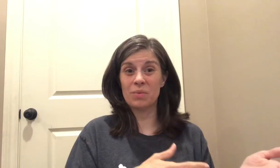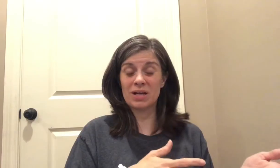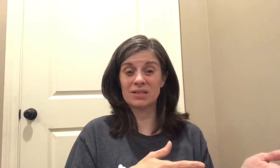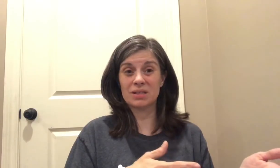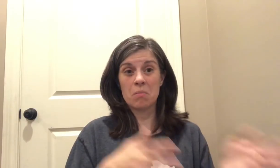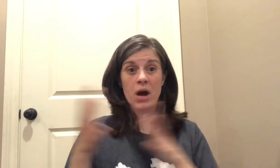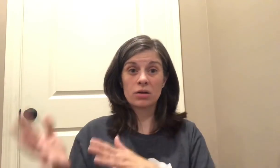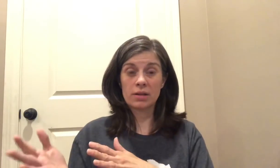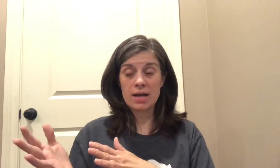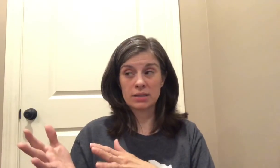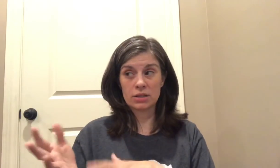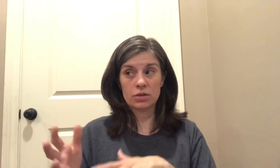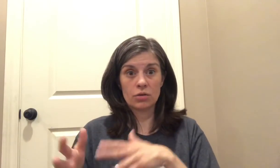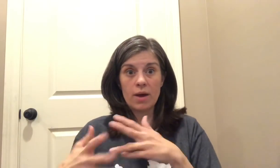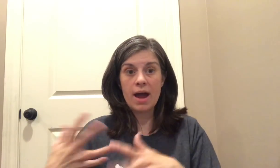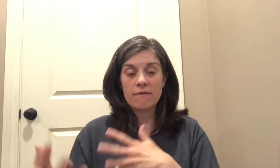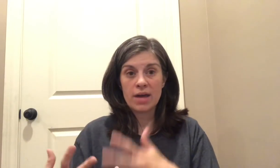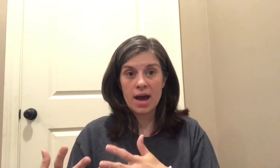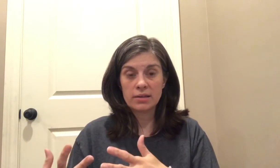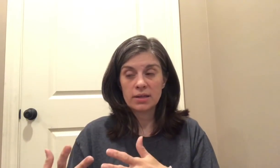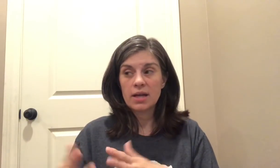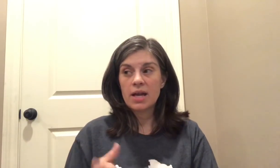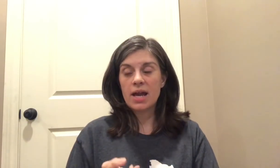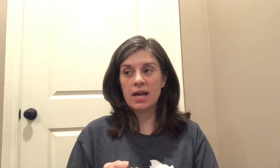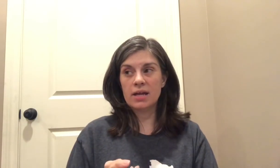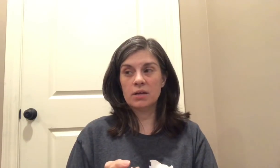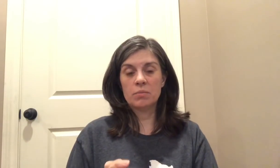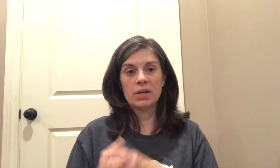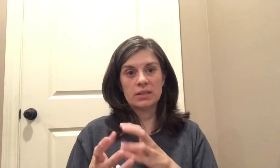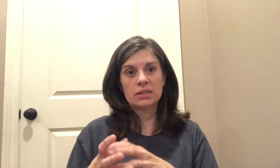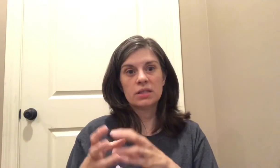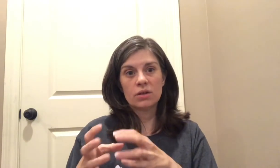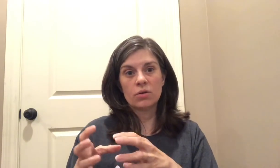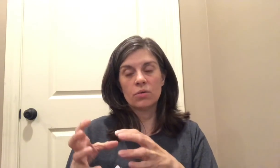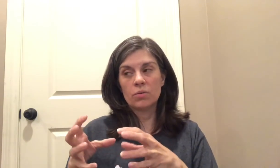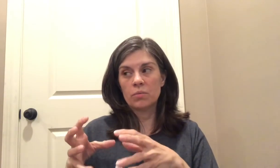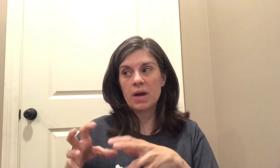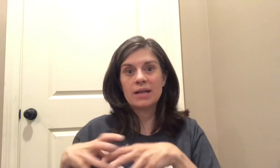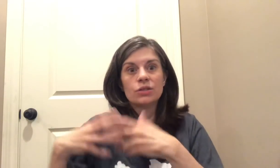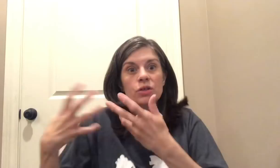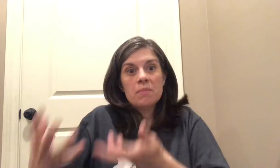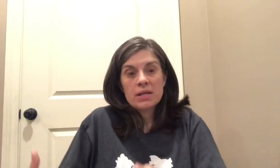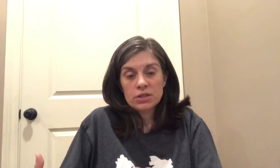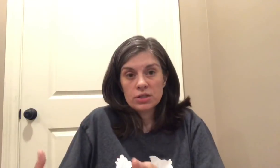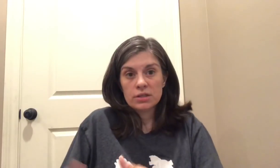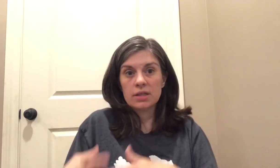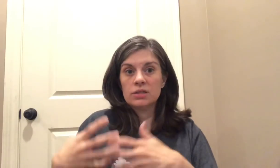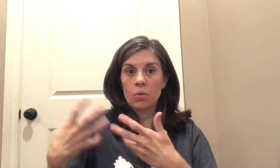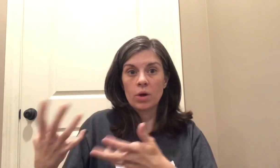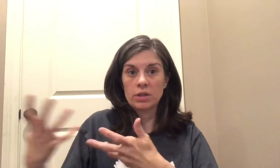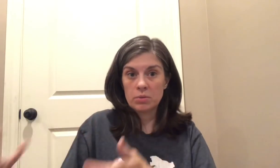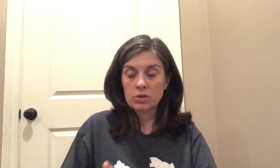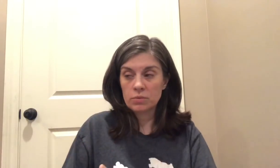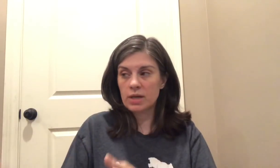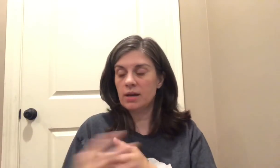because it's a modern classic you don't have that and but it still has good messages and is a worthy book to read